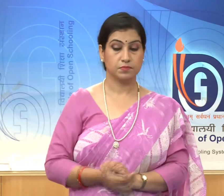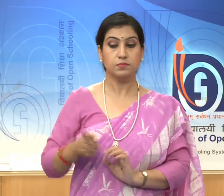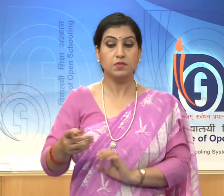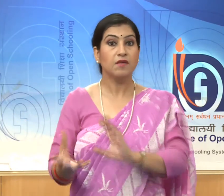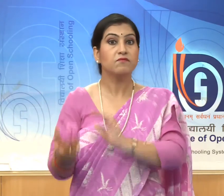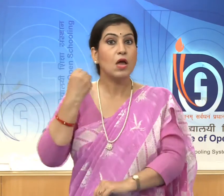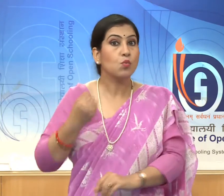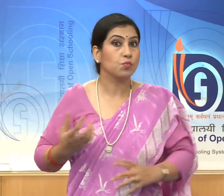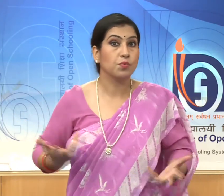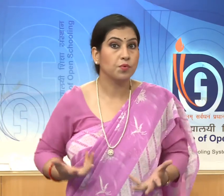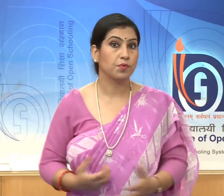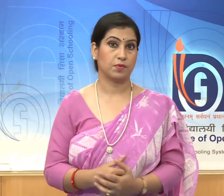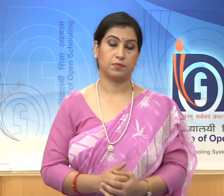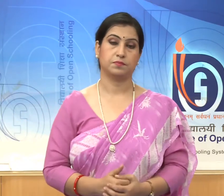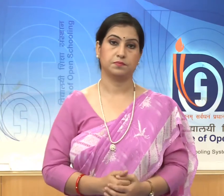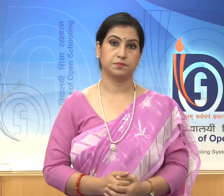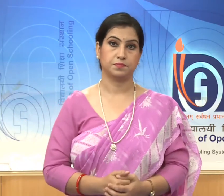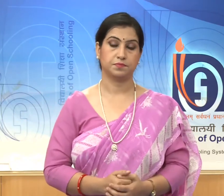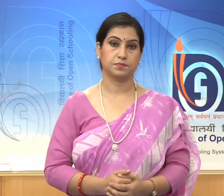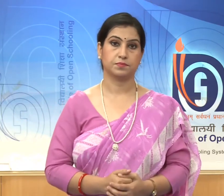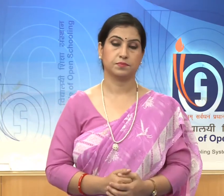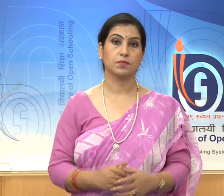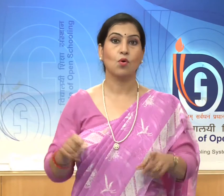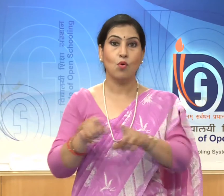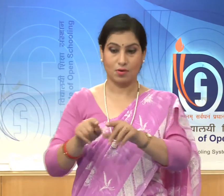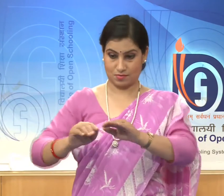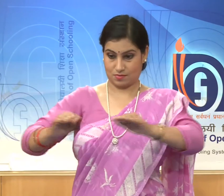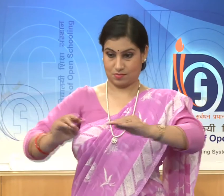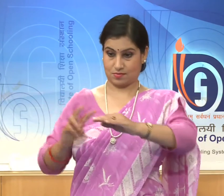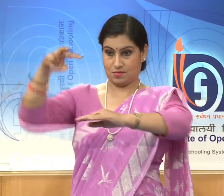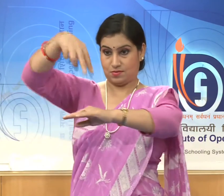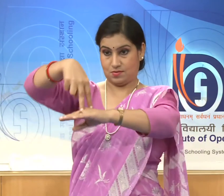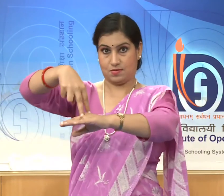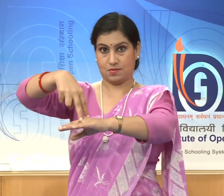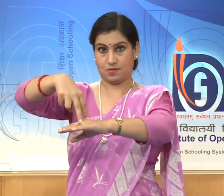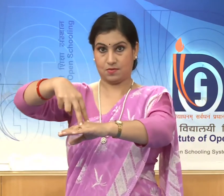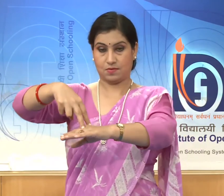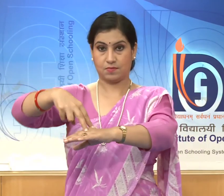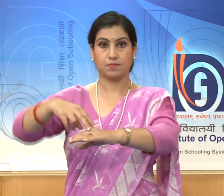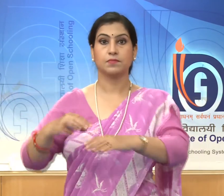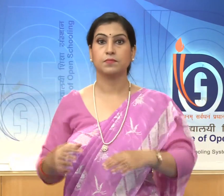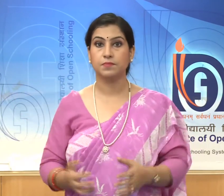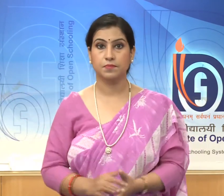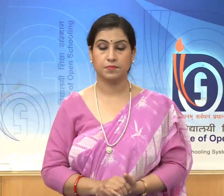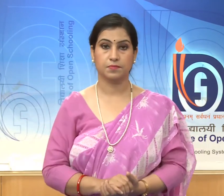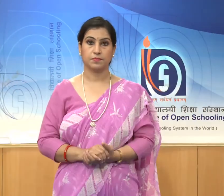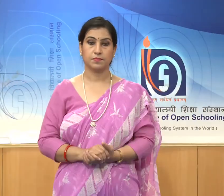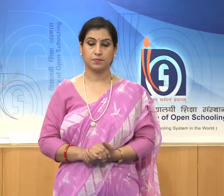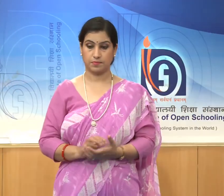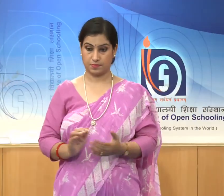on the terraces above the bottom